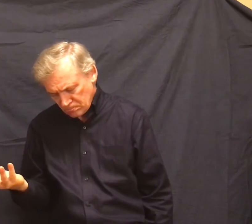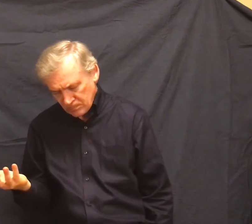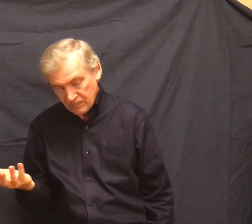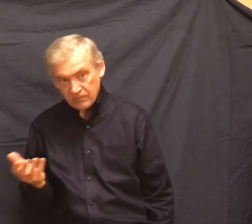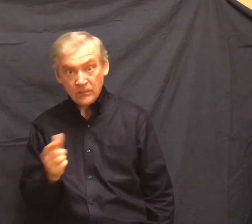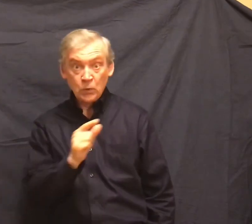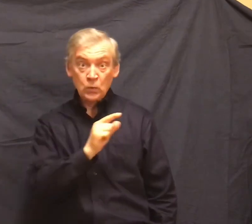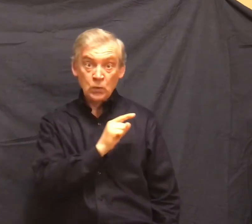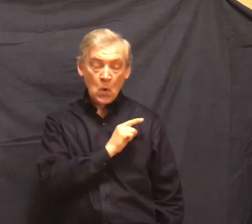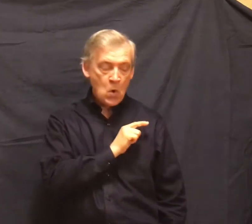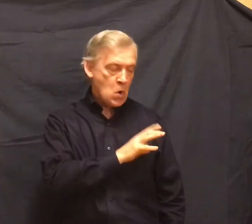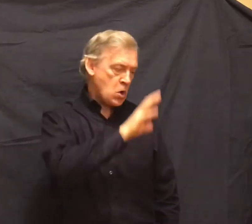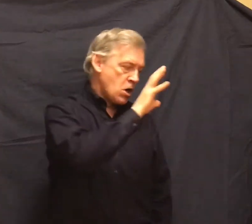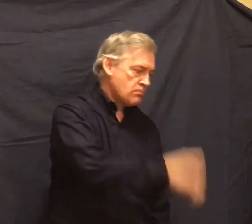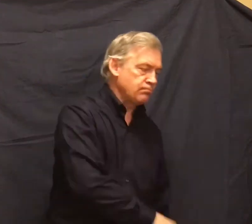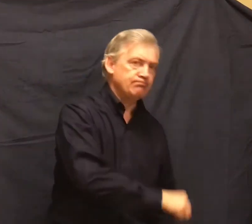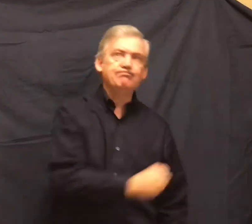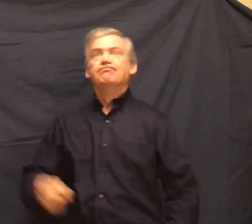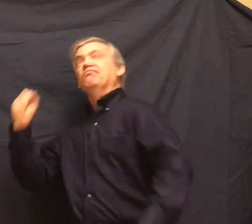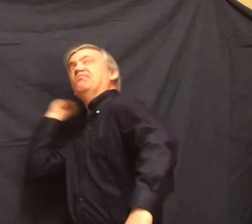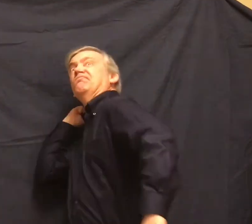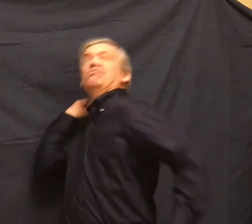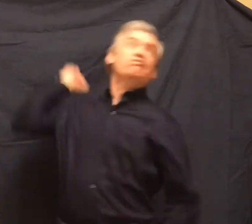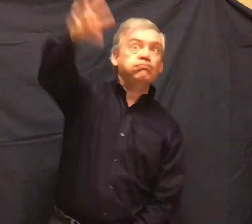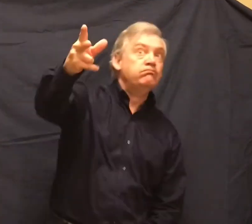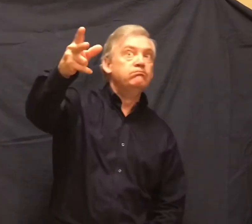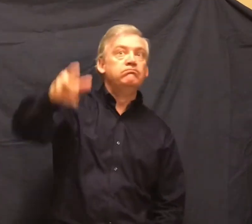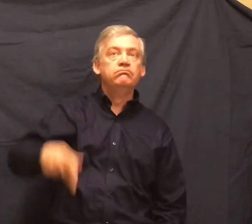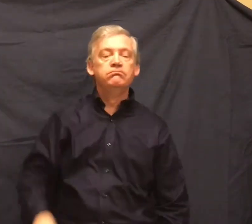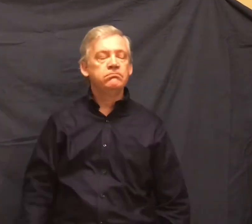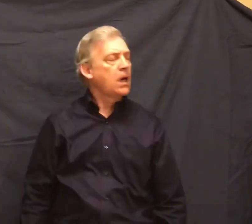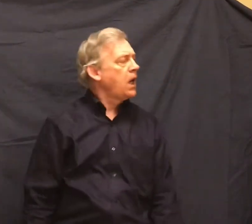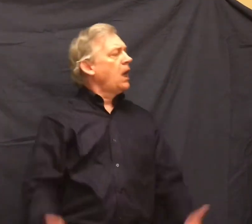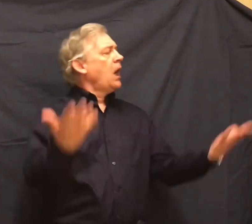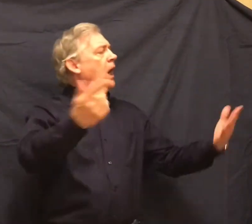to the other side among the brush. What do you want of a dead mouse anyways?